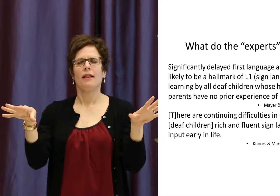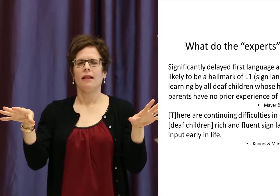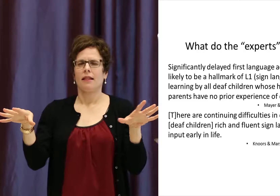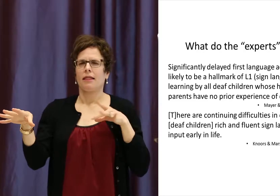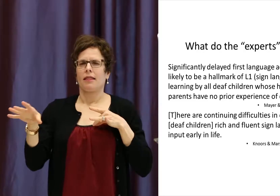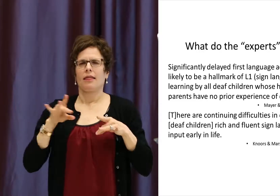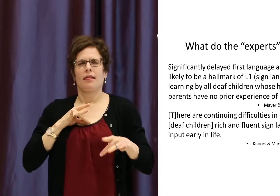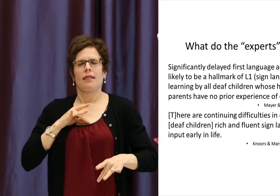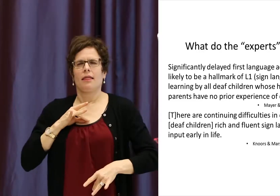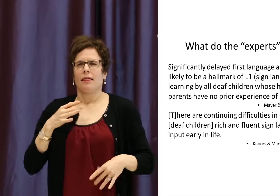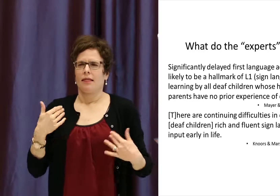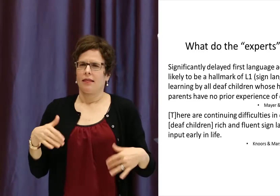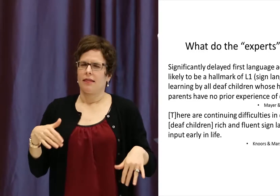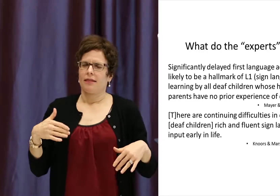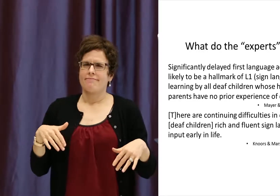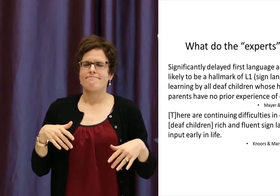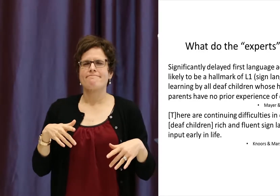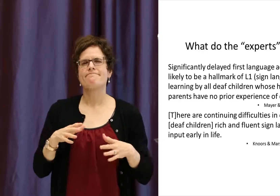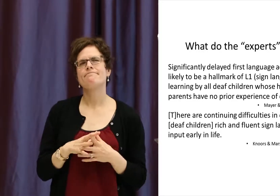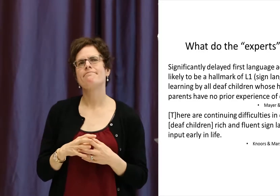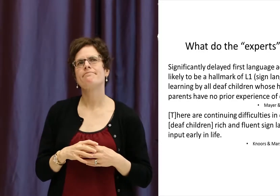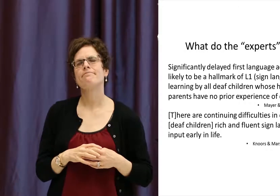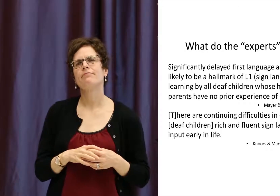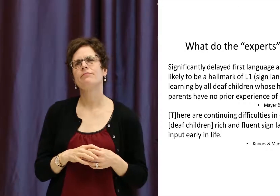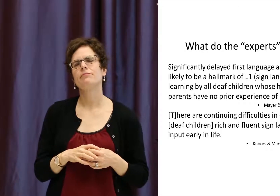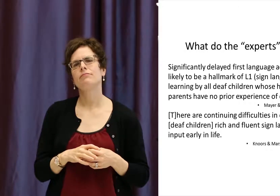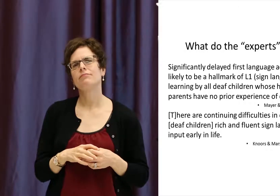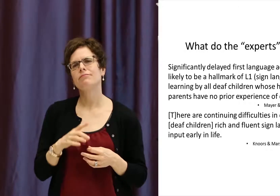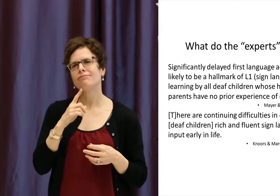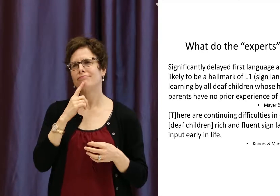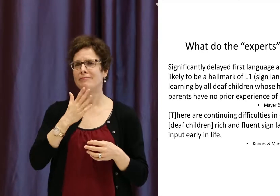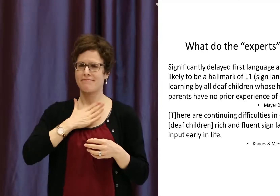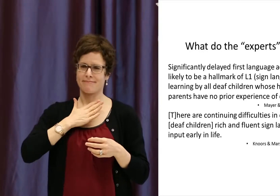So ideological messages that are put out there, that people take to heart.